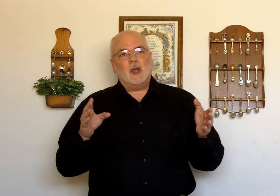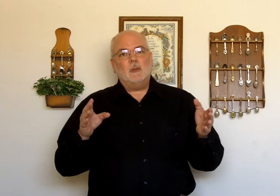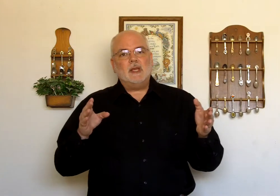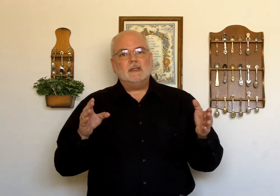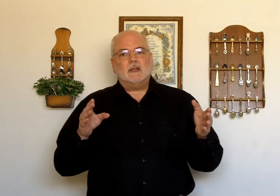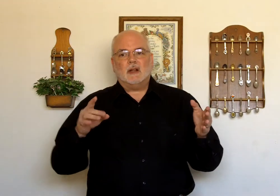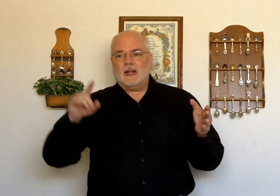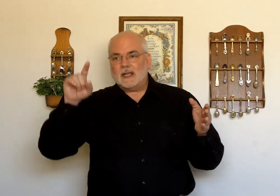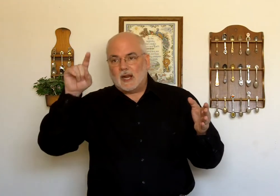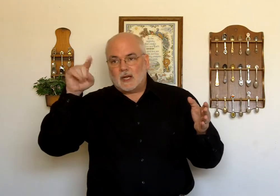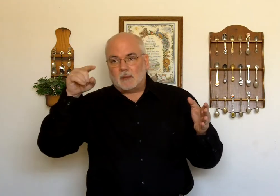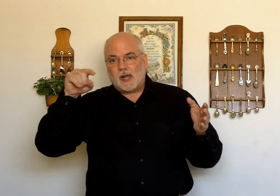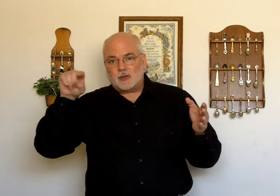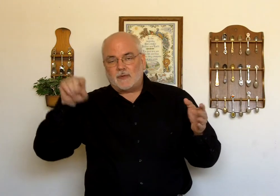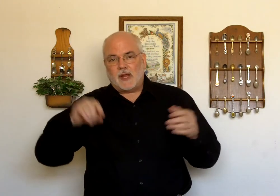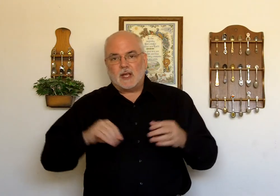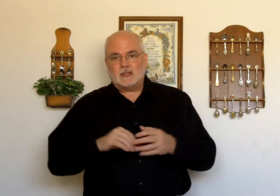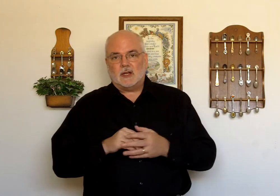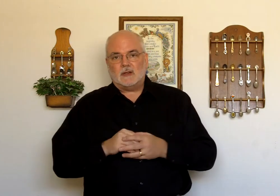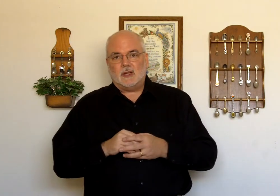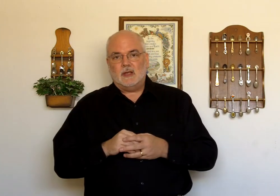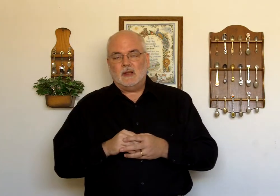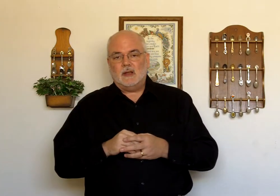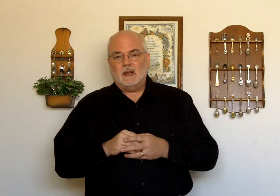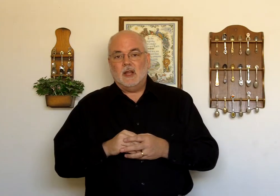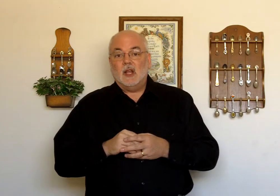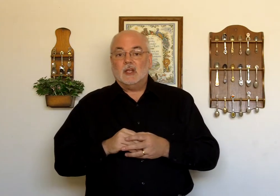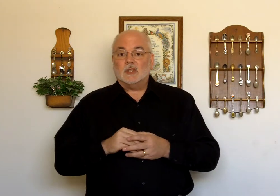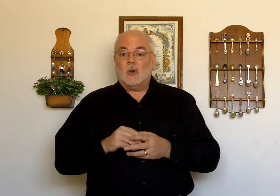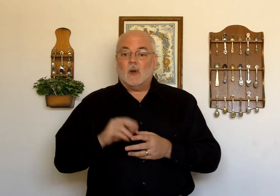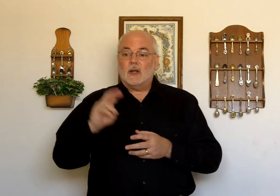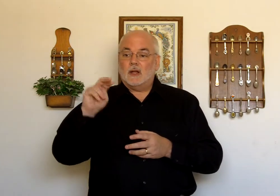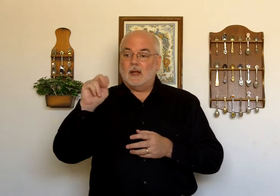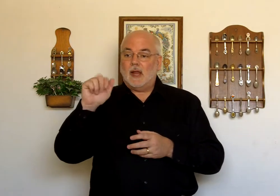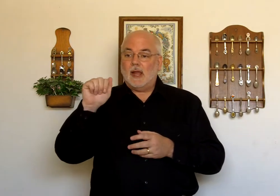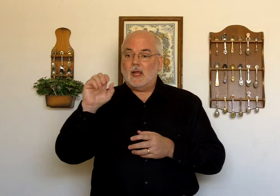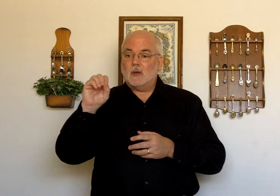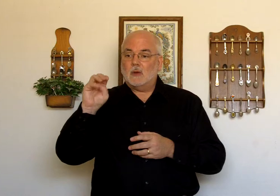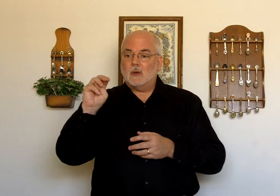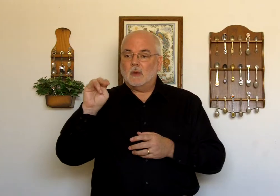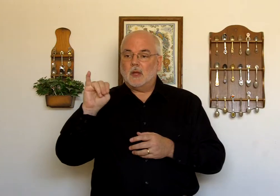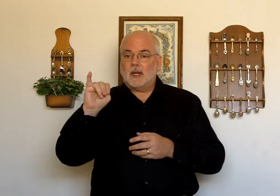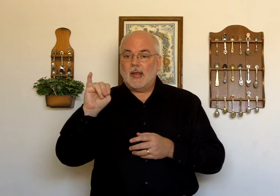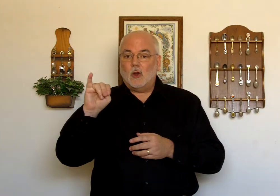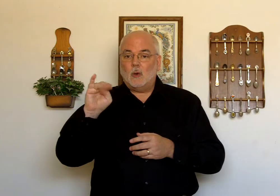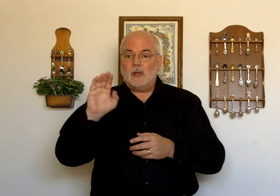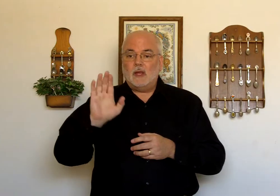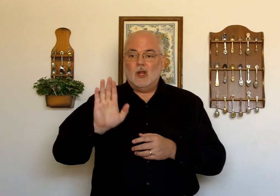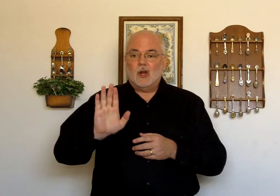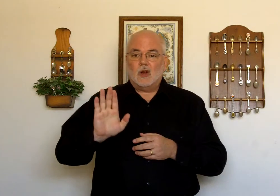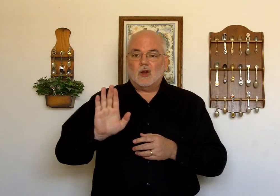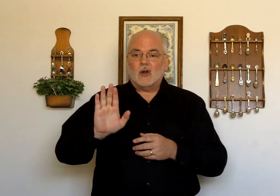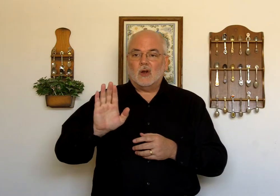Naomi's... It has like an apostrophe S there at the end. So, Naomi, her